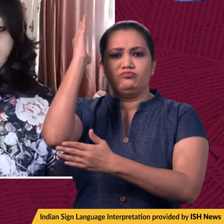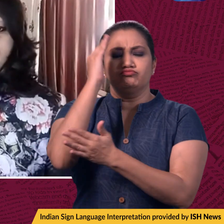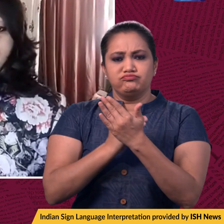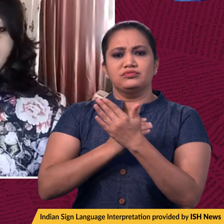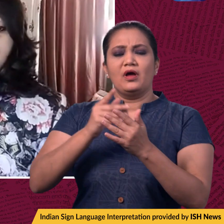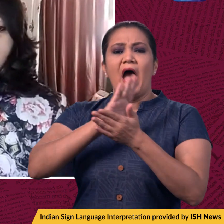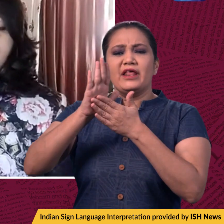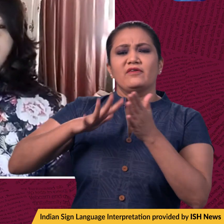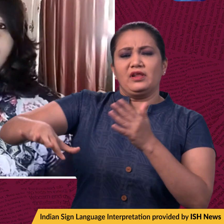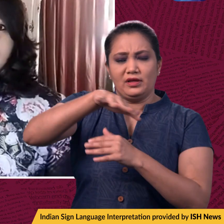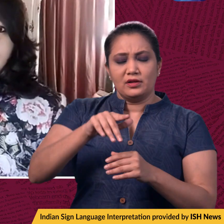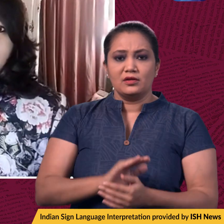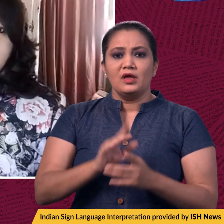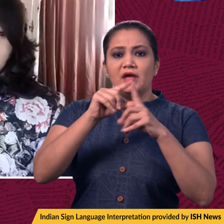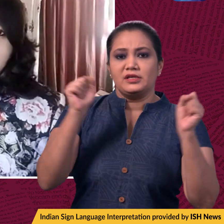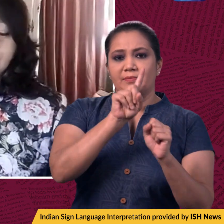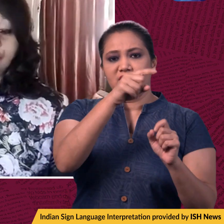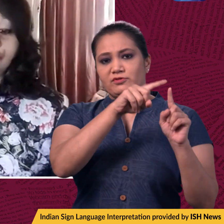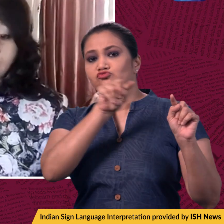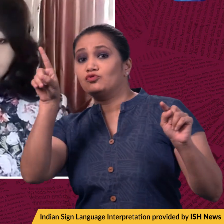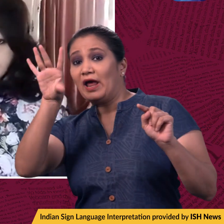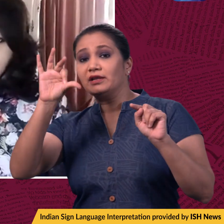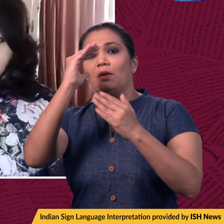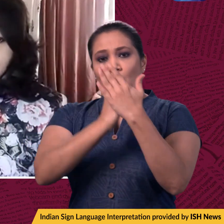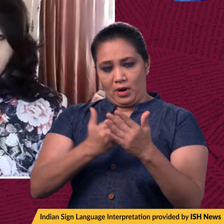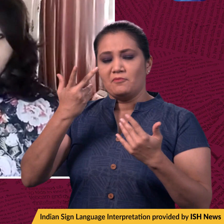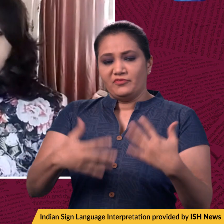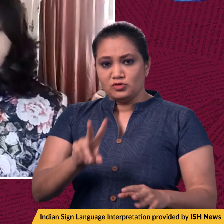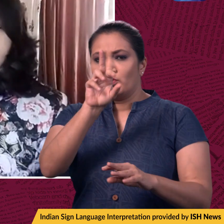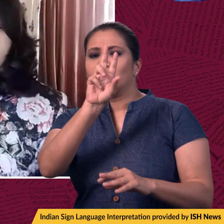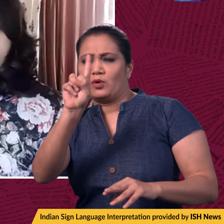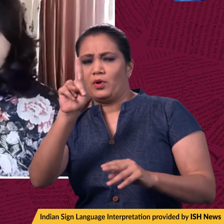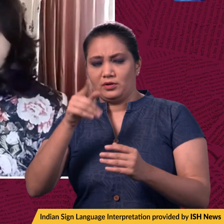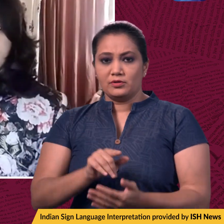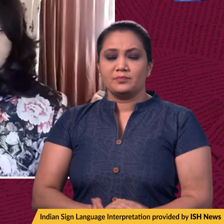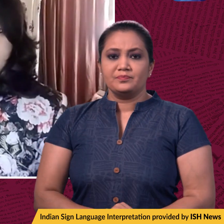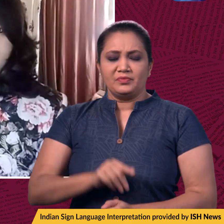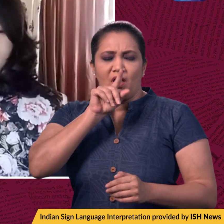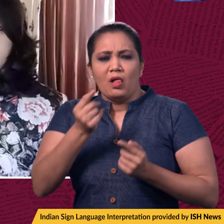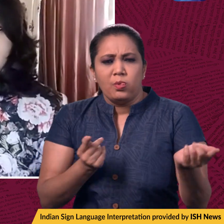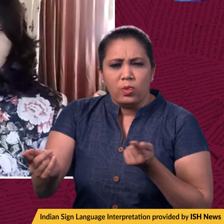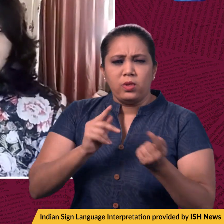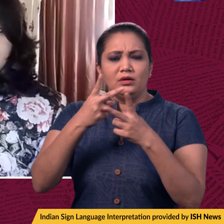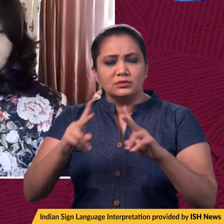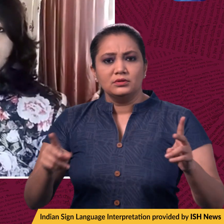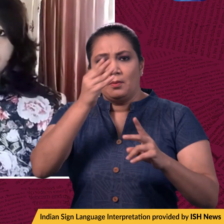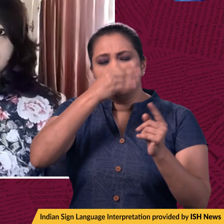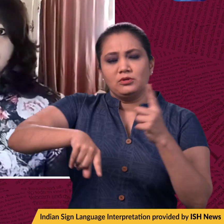Haridwar from December 17th to 19th last year, where provocative speeches were made against Muslims.